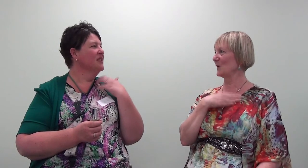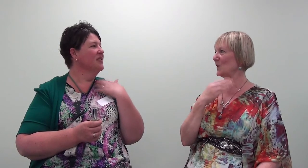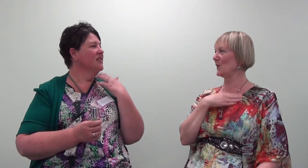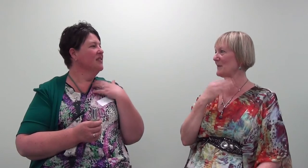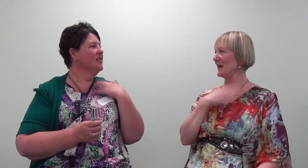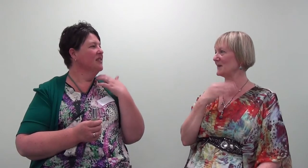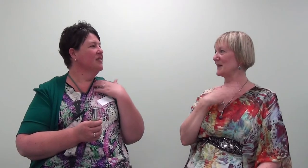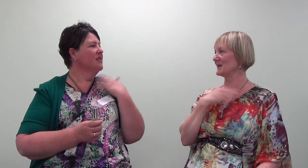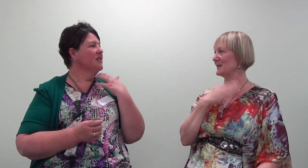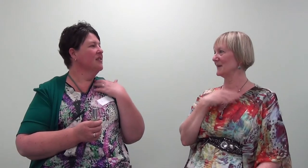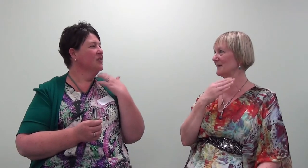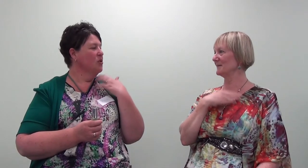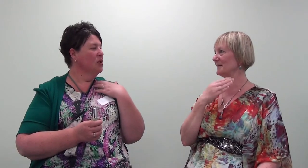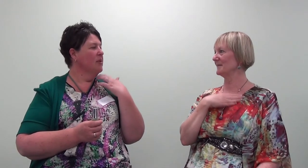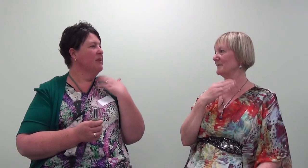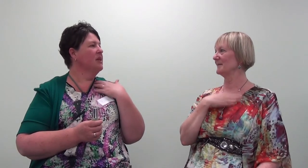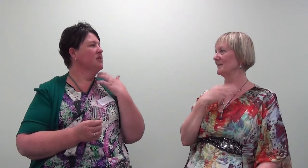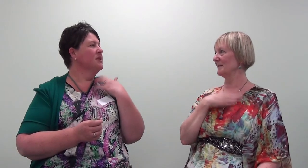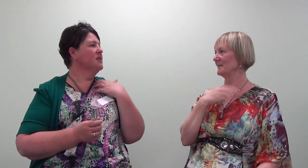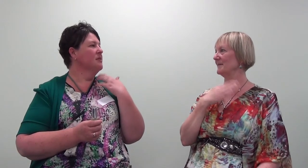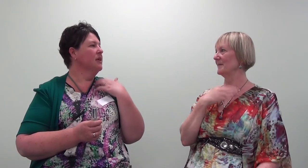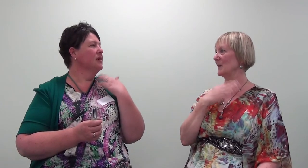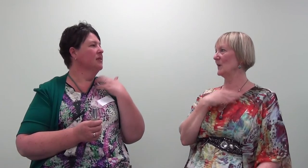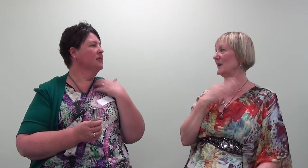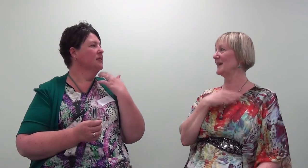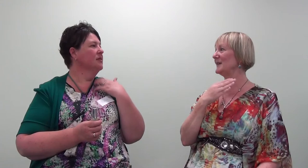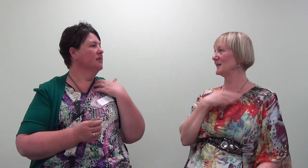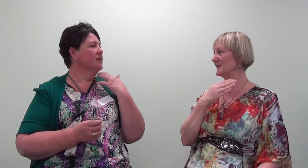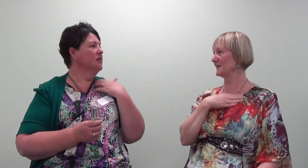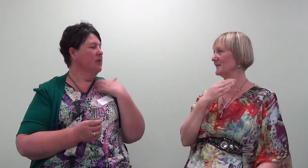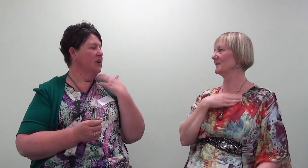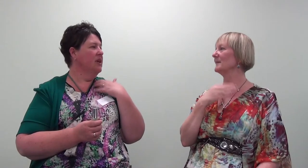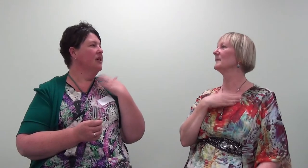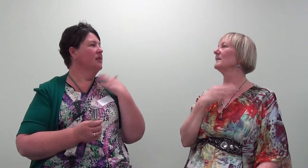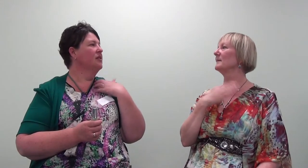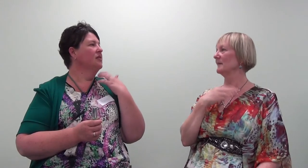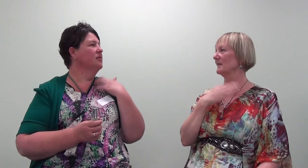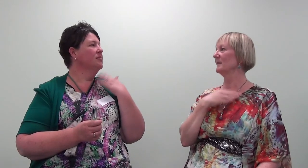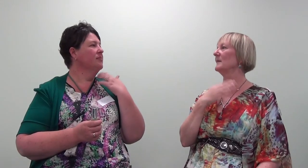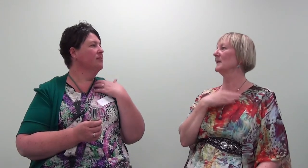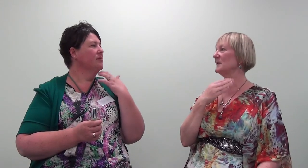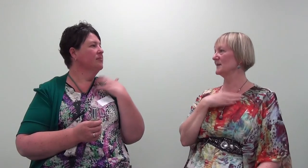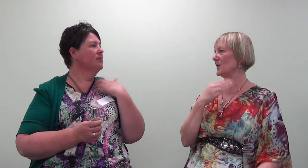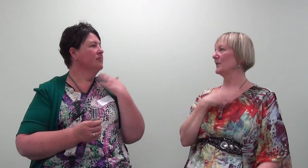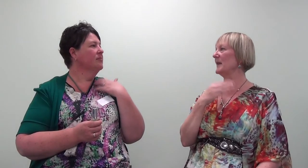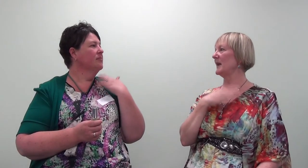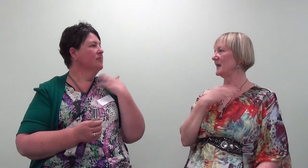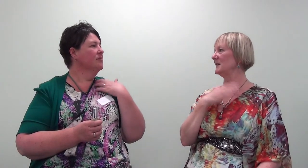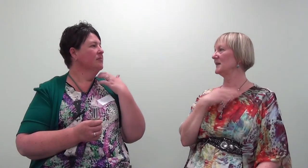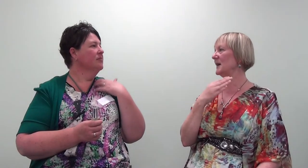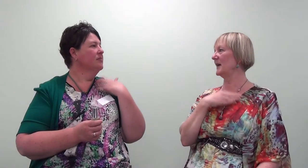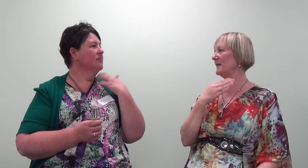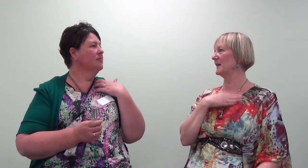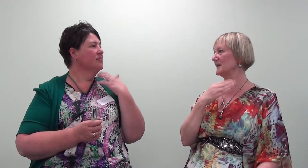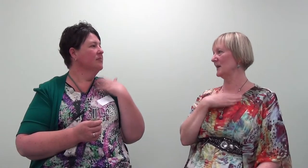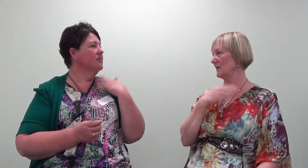All the way back to my stomach. All the way back to my stomach. When I needed it. When I needed it. Dissolving that need to have a secret.